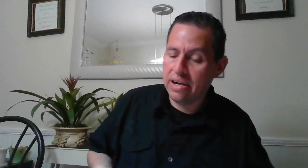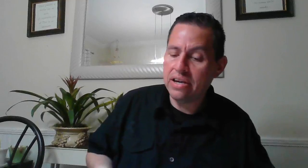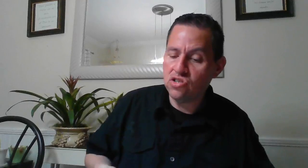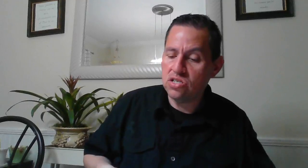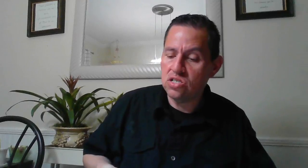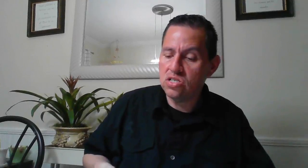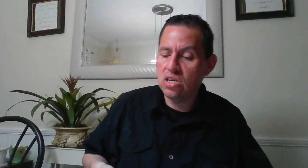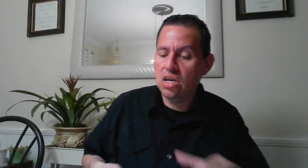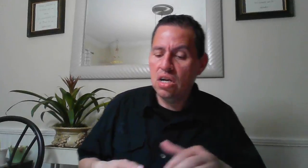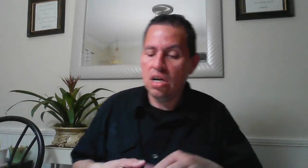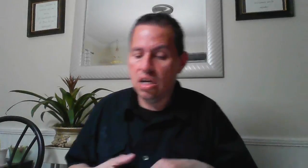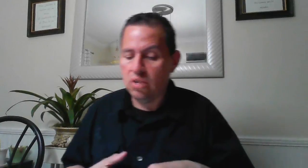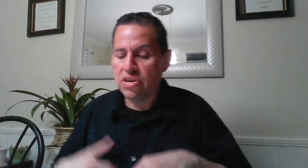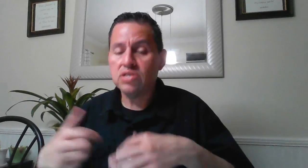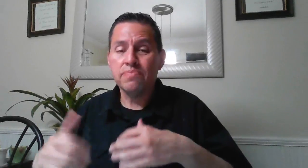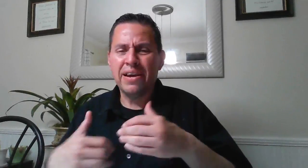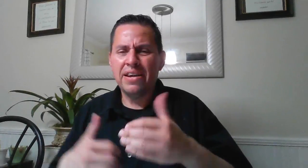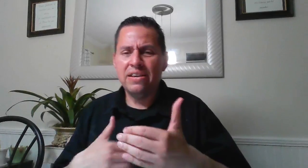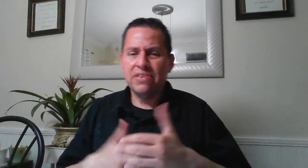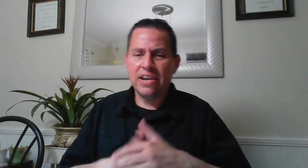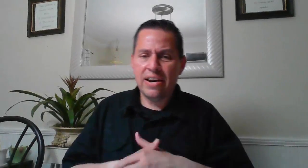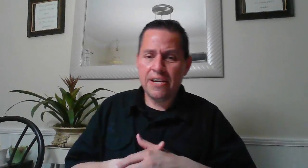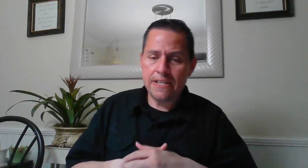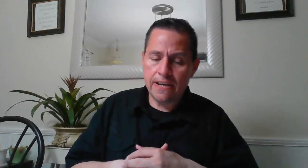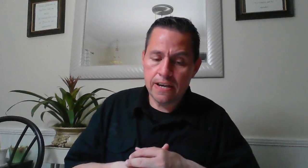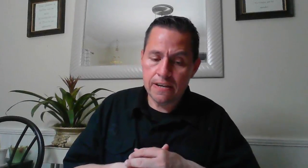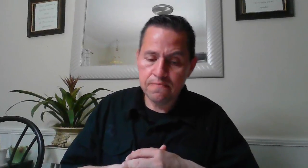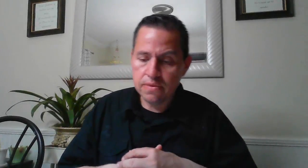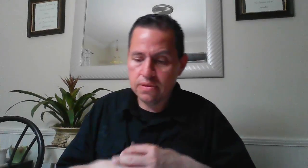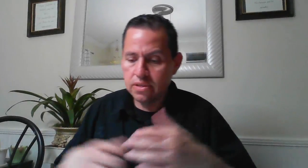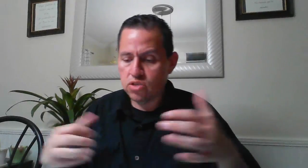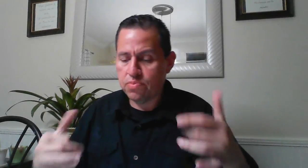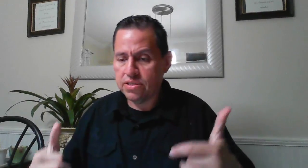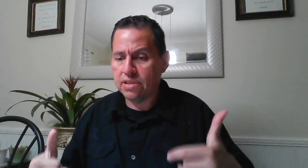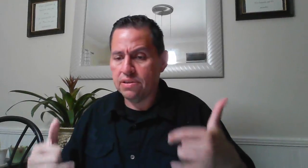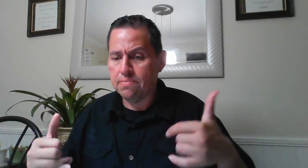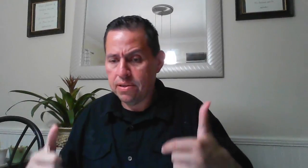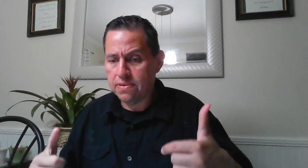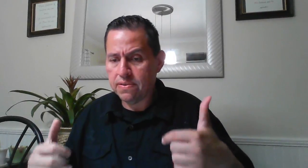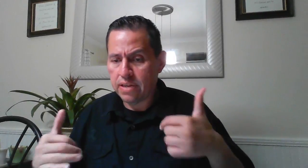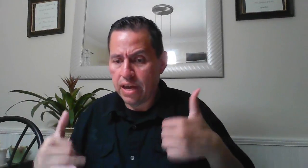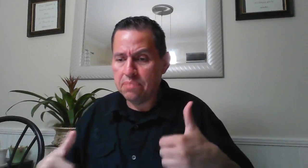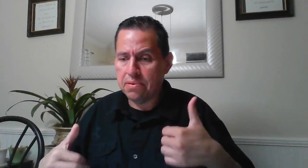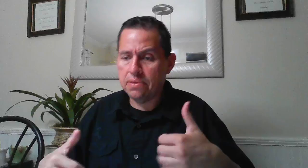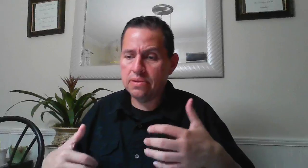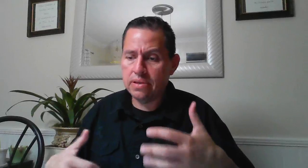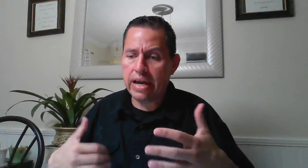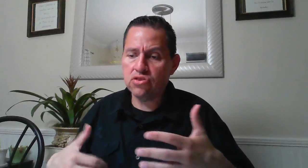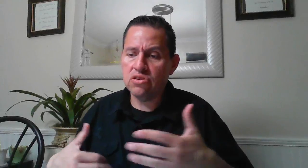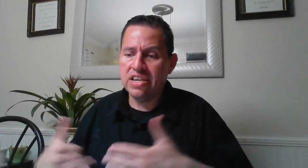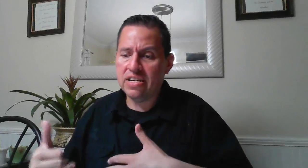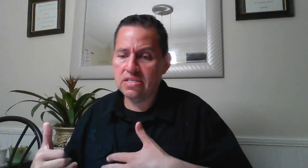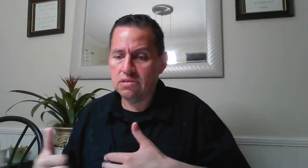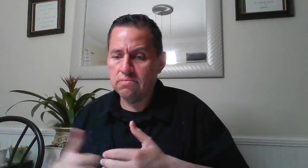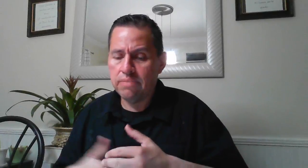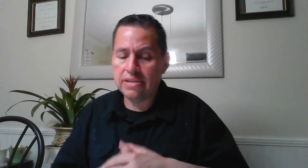nations and we explain every night that this particular month april actually it ends on may